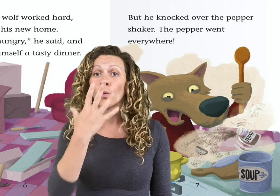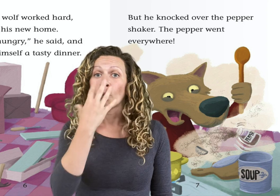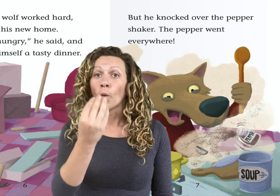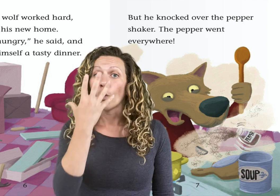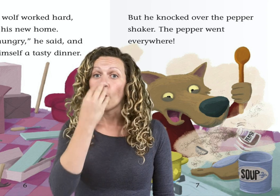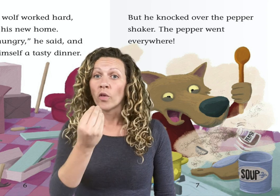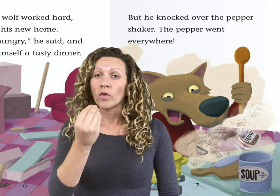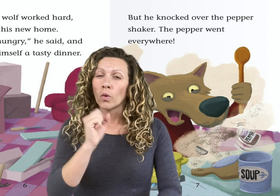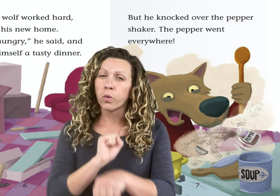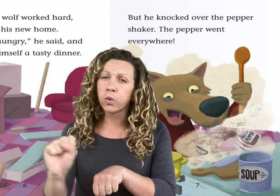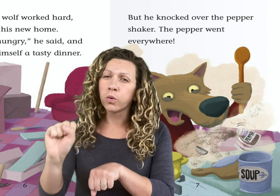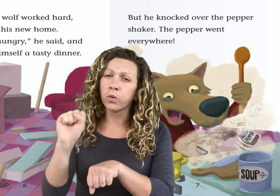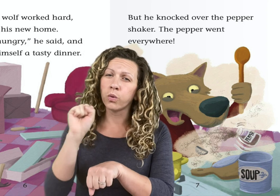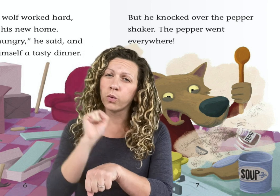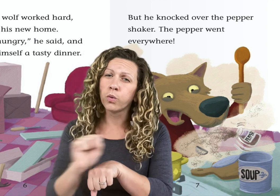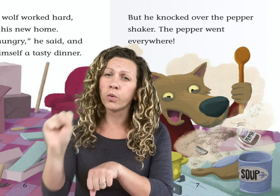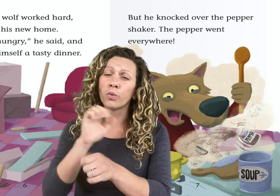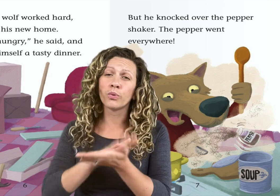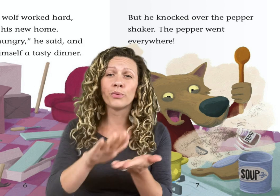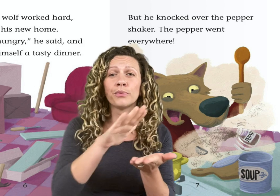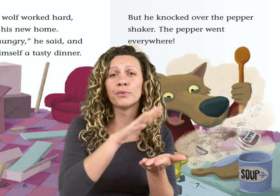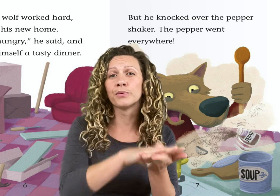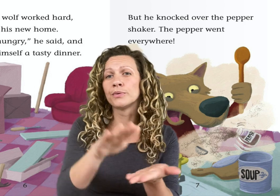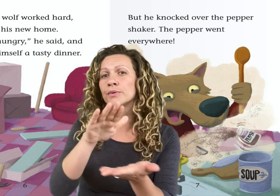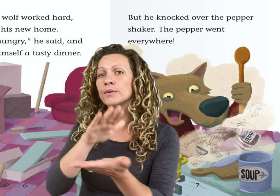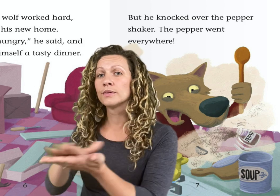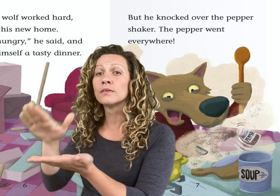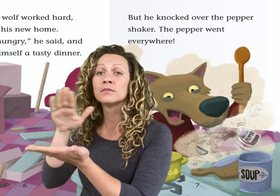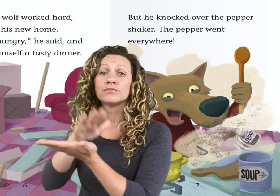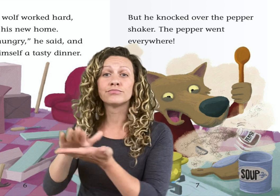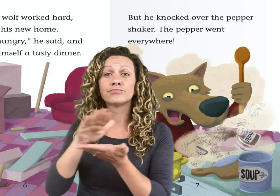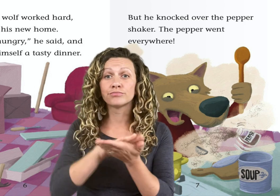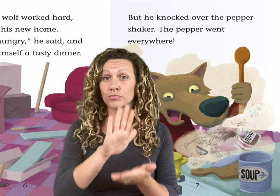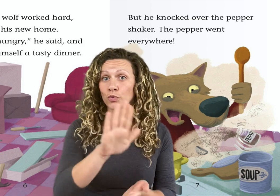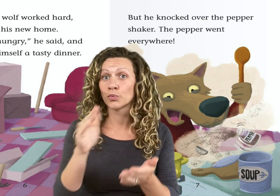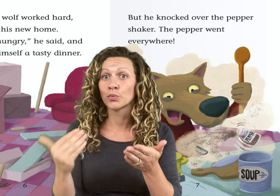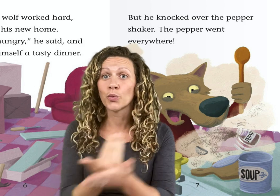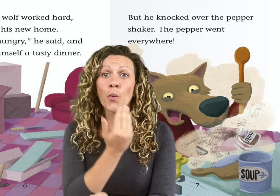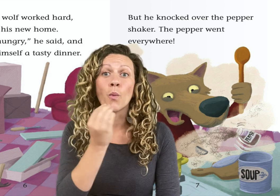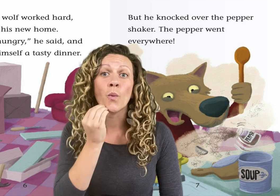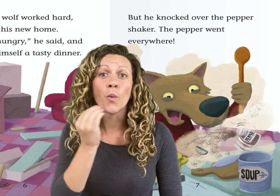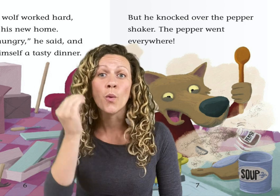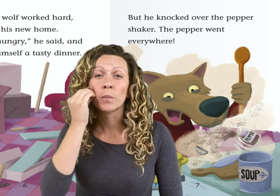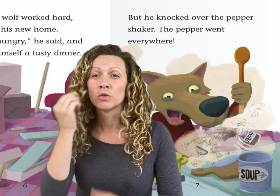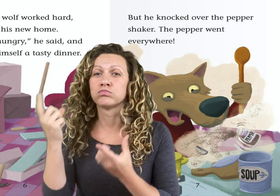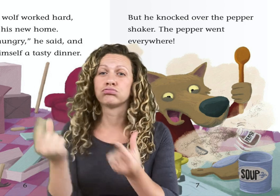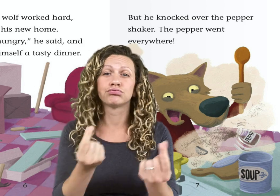All day, the wolf worked hard, sorting out his new home.